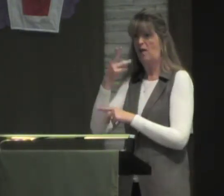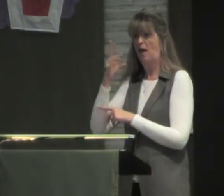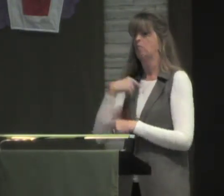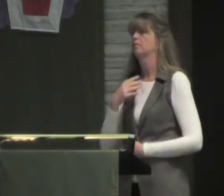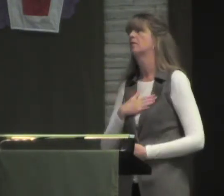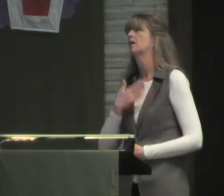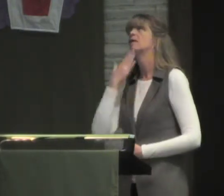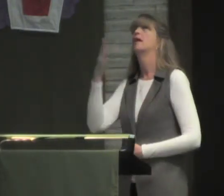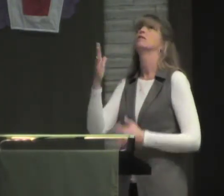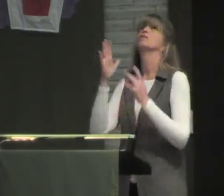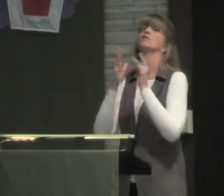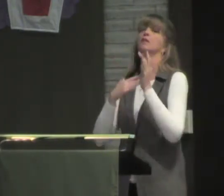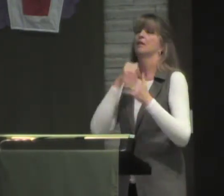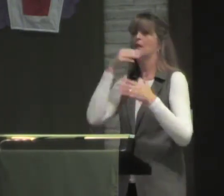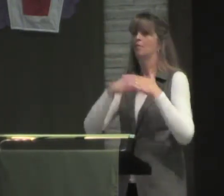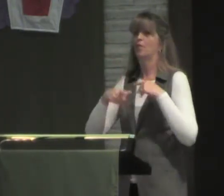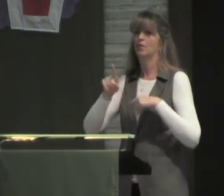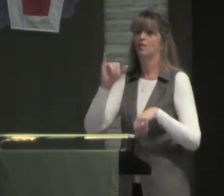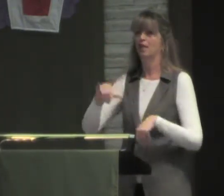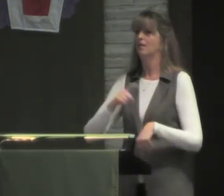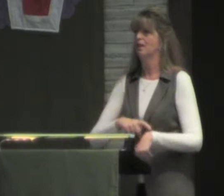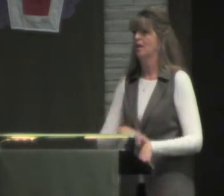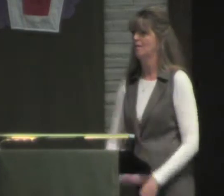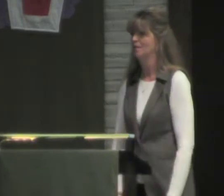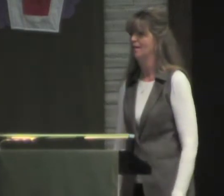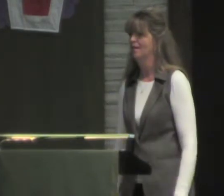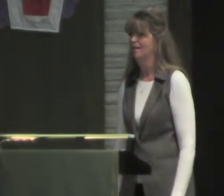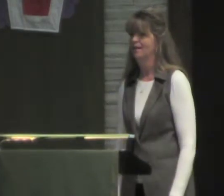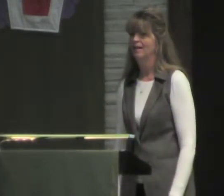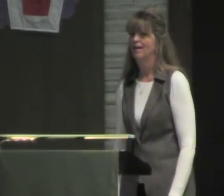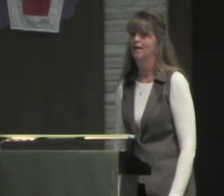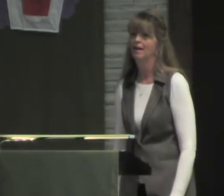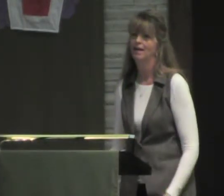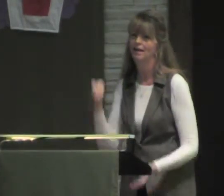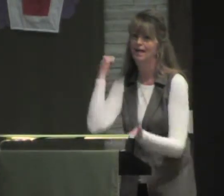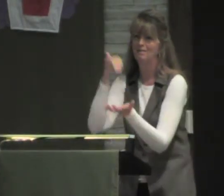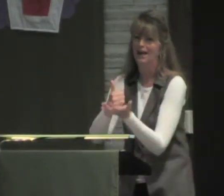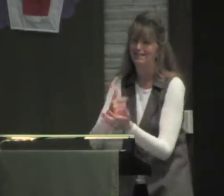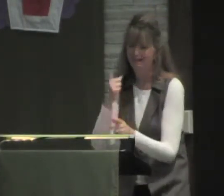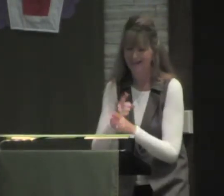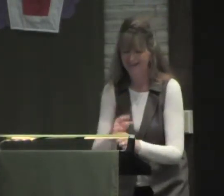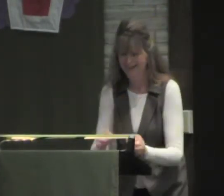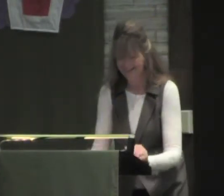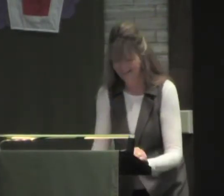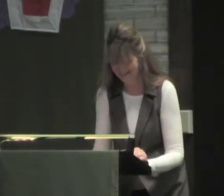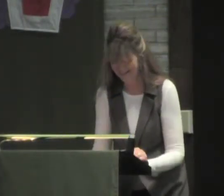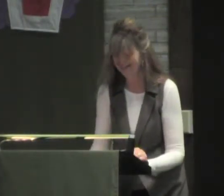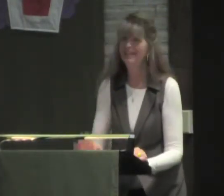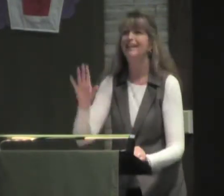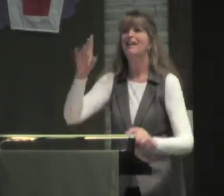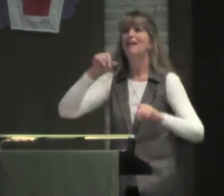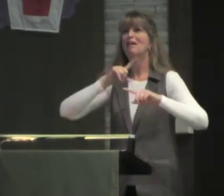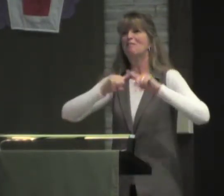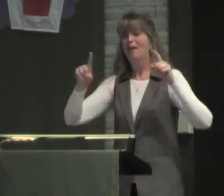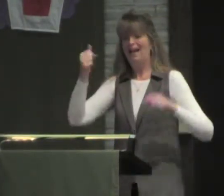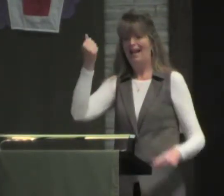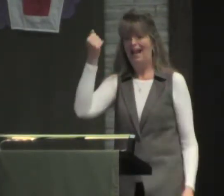didn't have to use outhouses any longer. If any of you remember using outhouses, that was